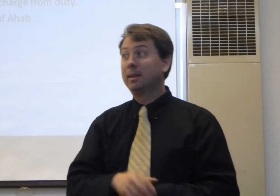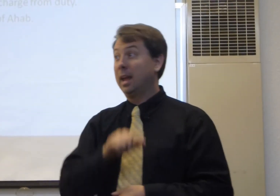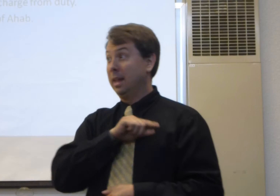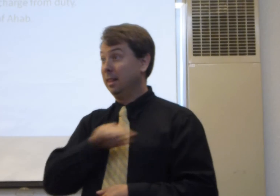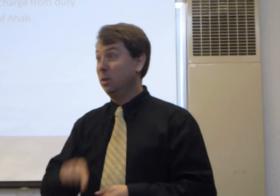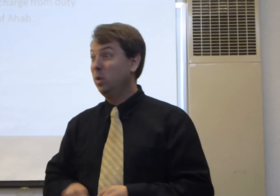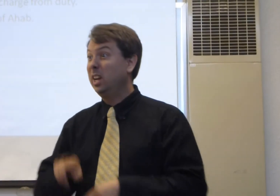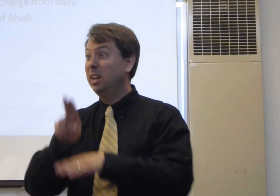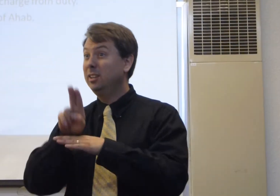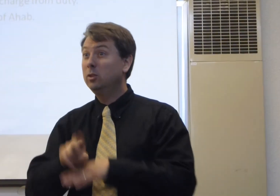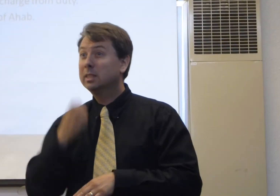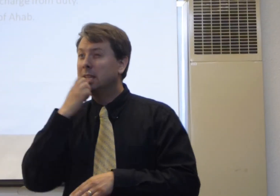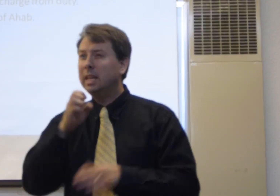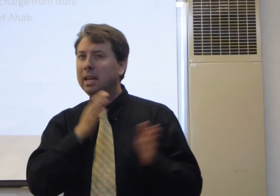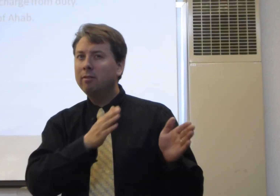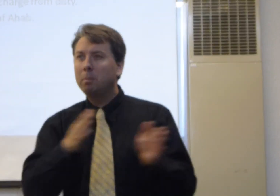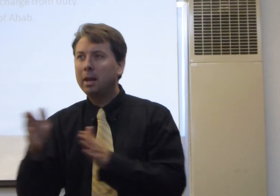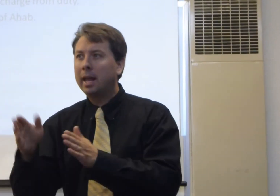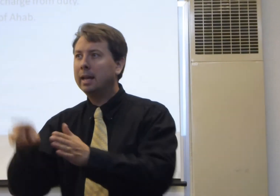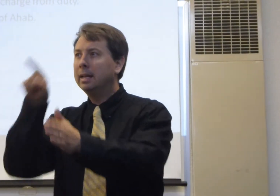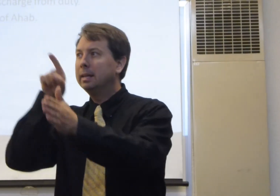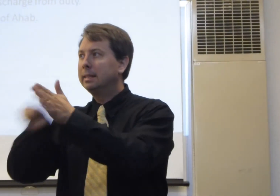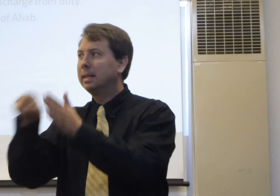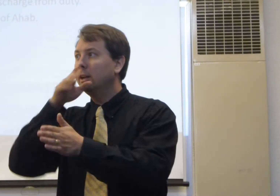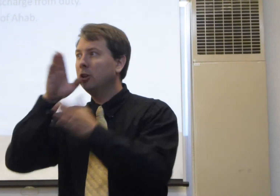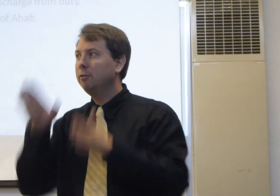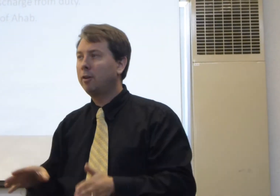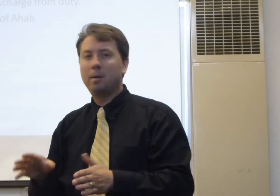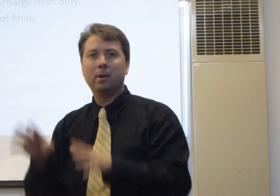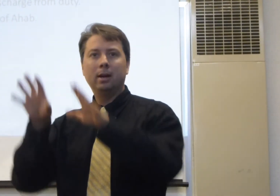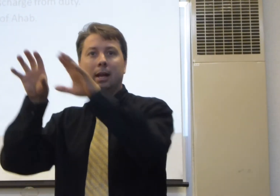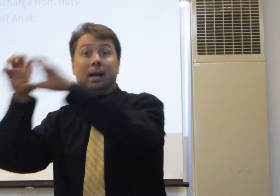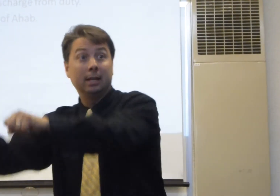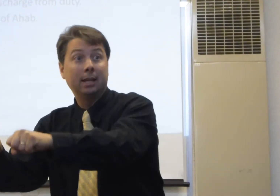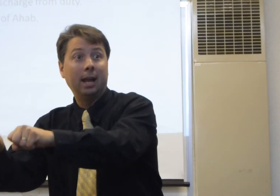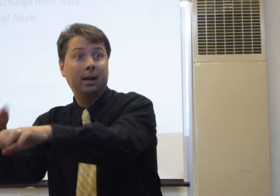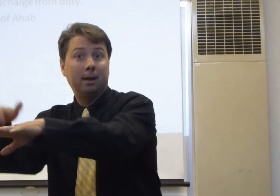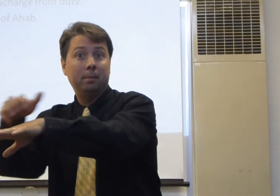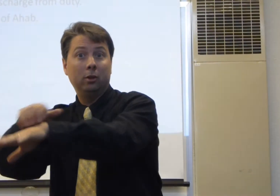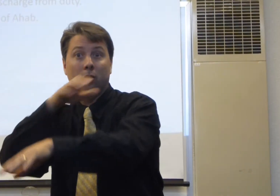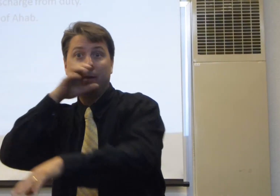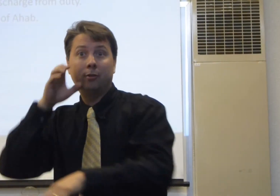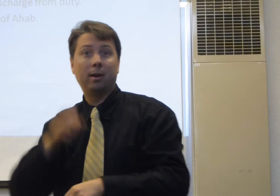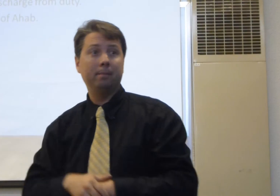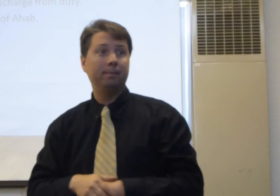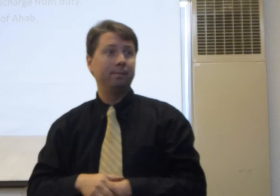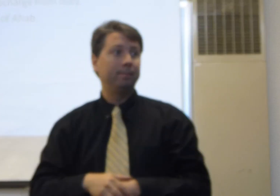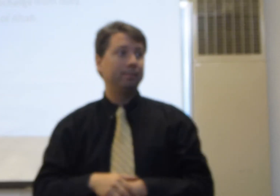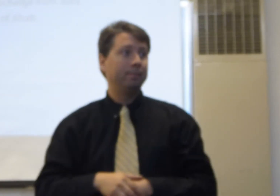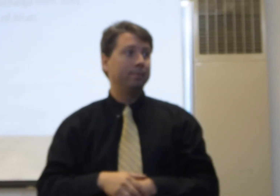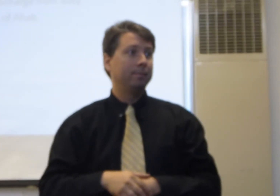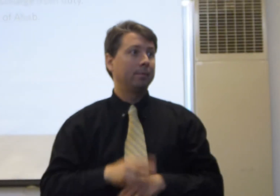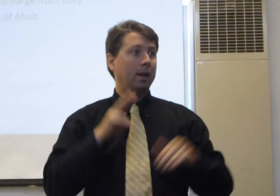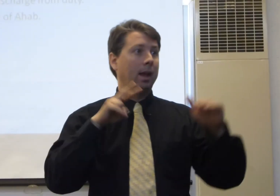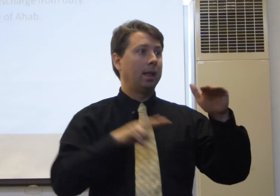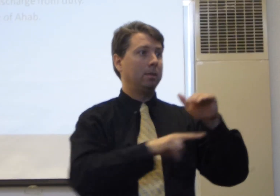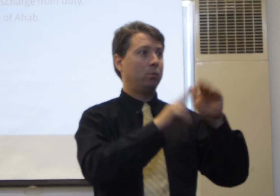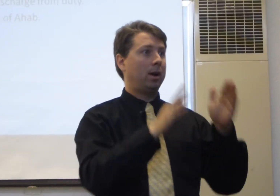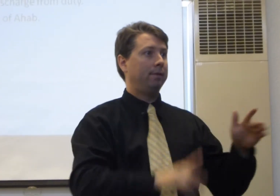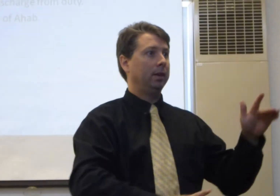The queen used the evil plan to kill the farmer and to take out the grape farm. The prophet